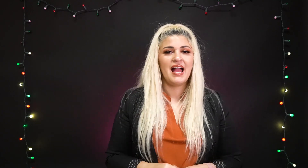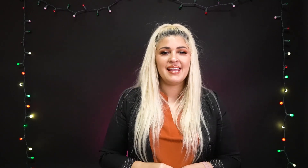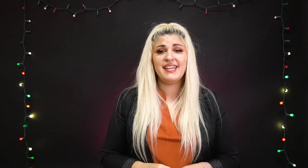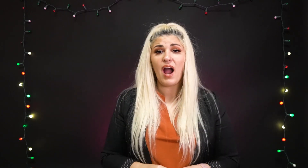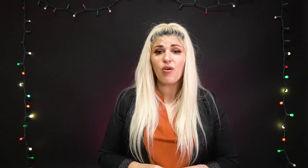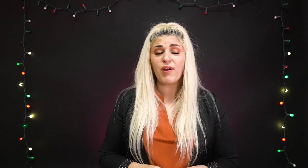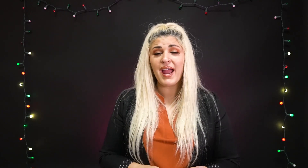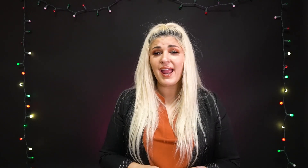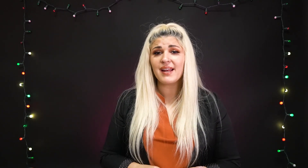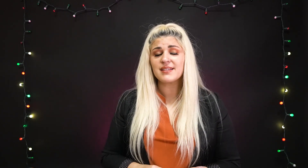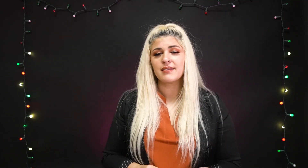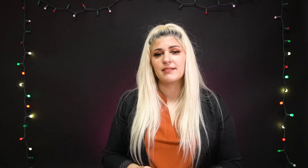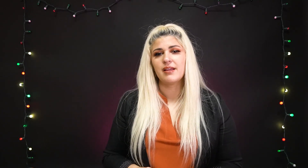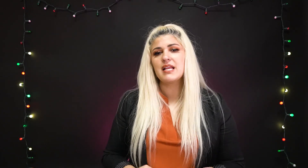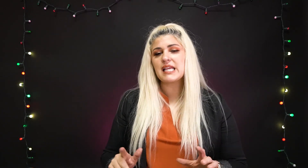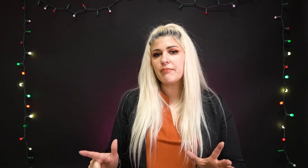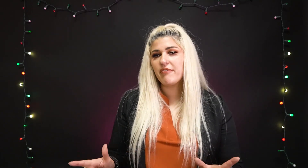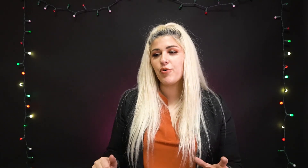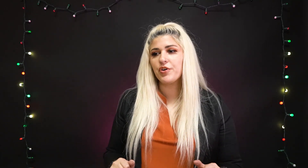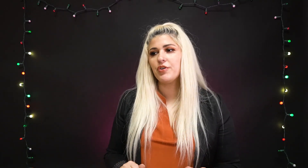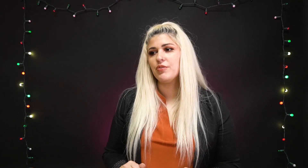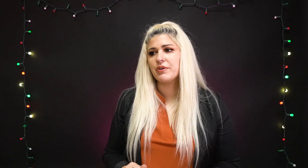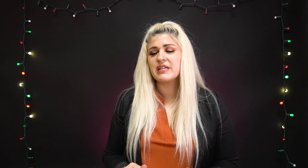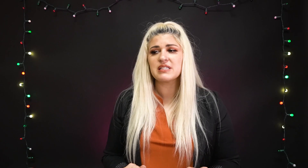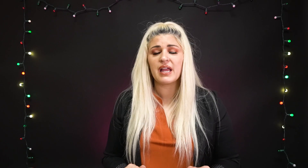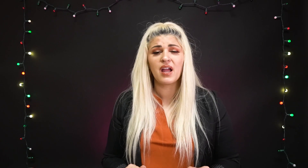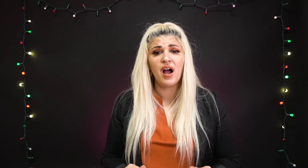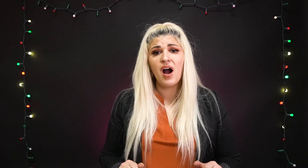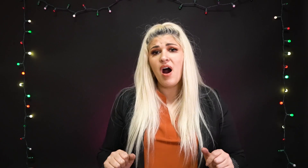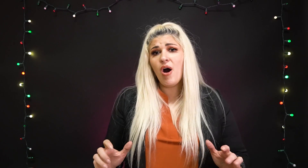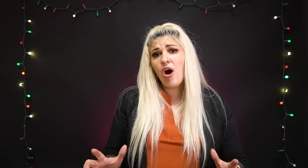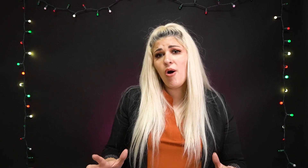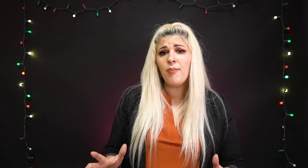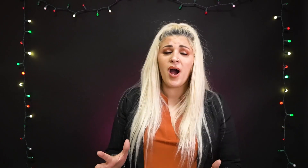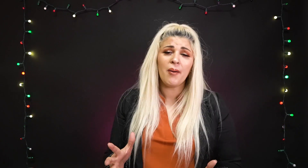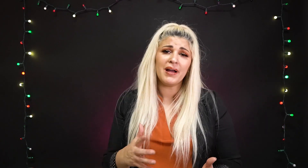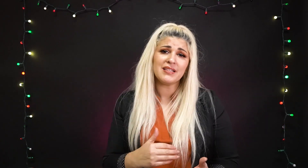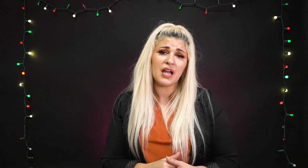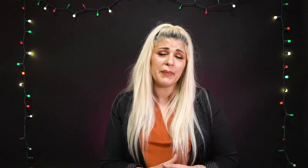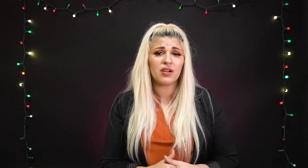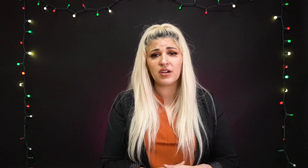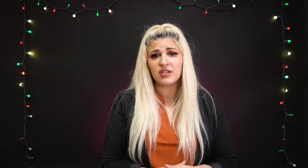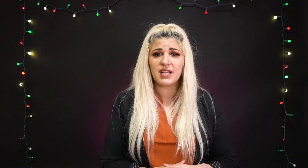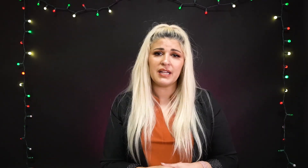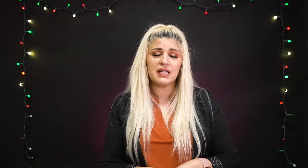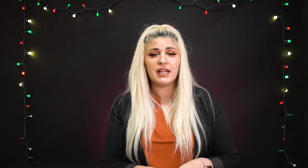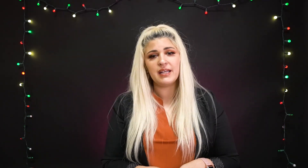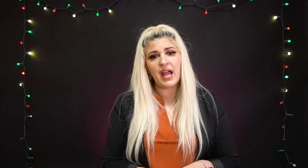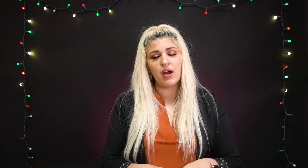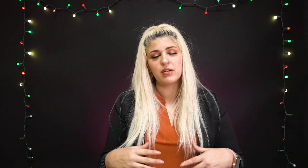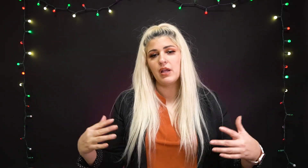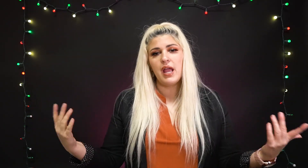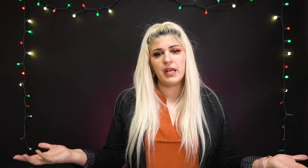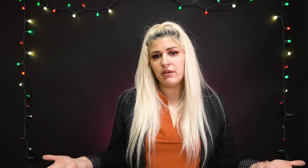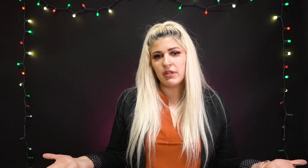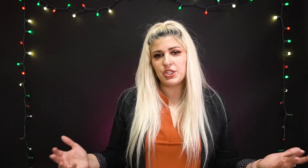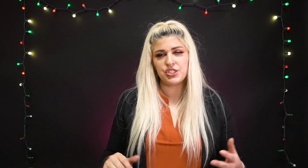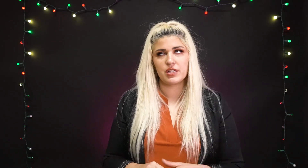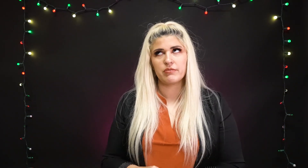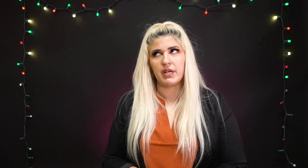Yeah, right. It's like my four-year-old where he's like, Oh mom, my tummy hurts. I need to lay down. And he really just doesn't want